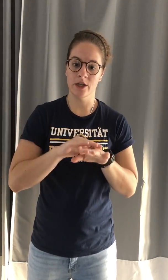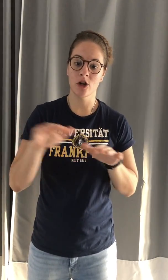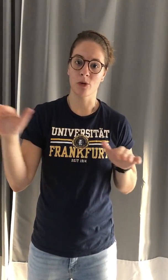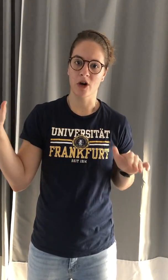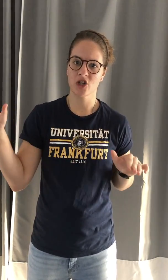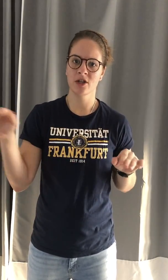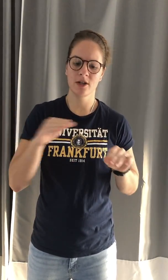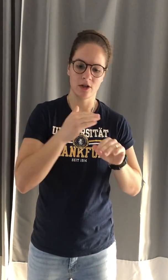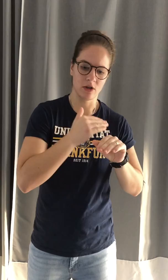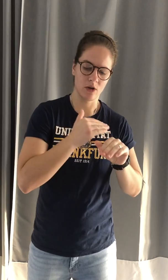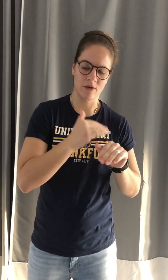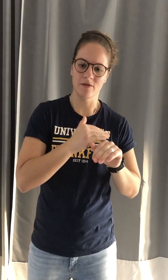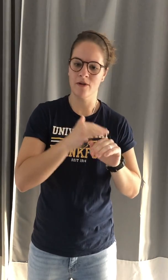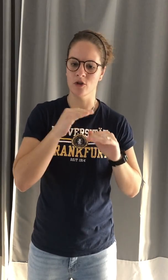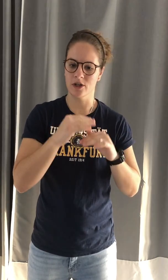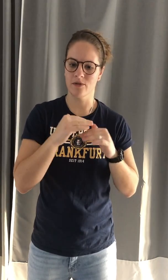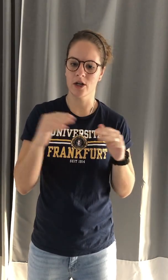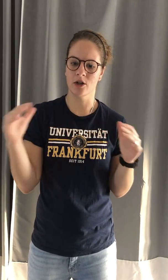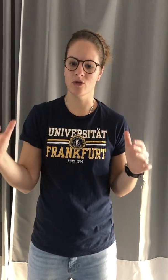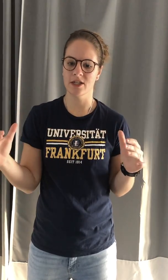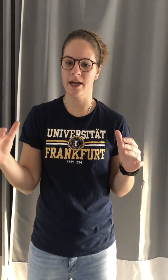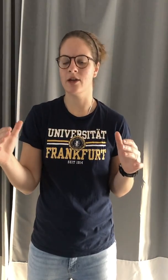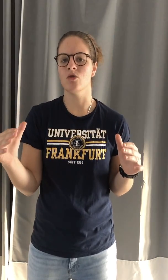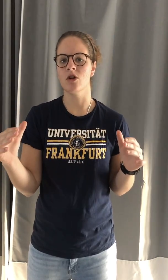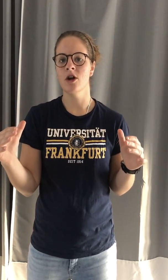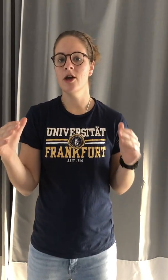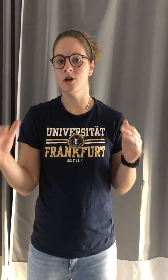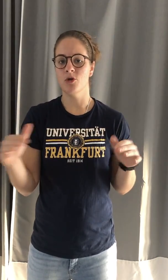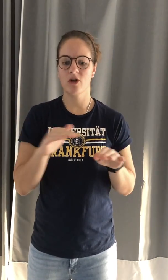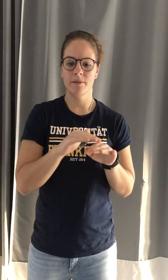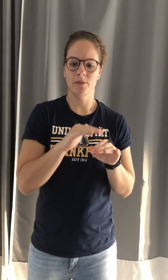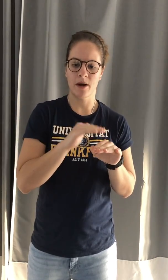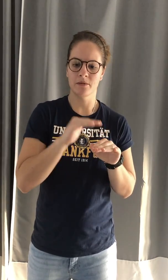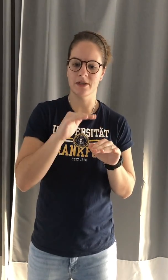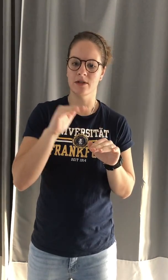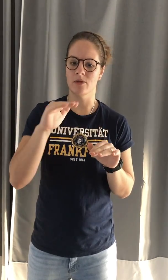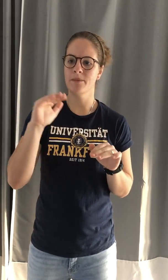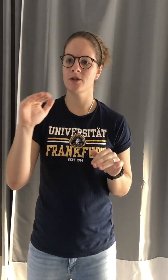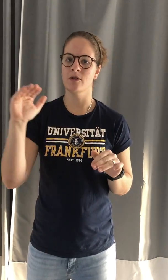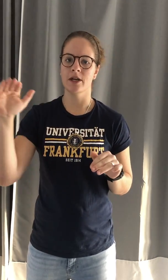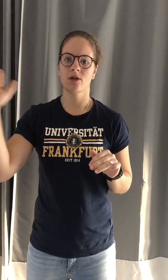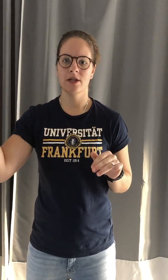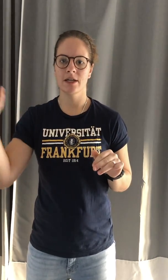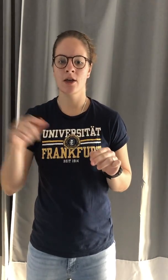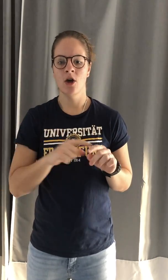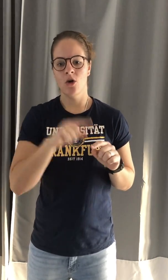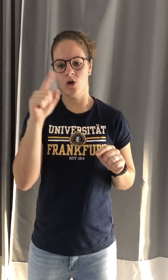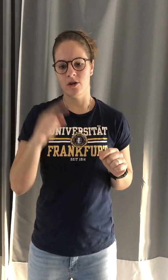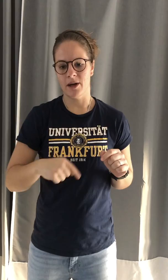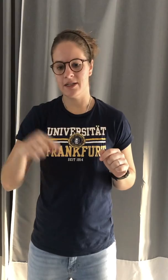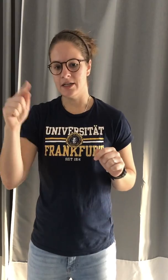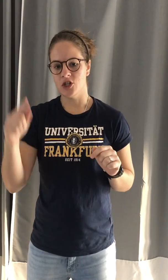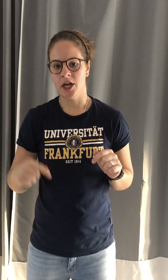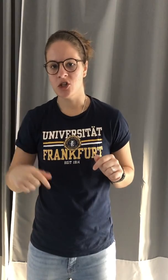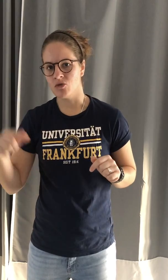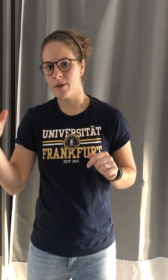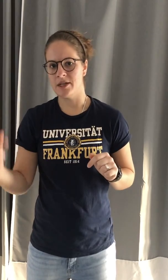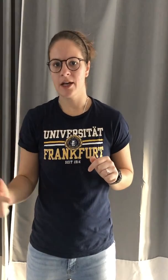linear progression, or if you've ever looked very closely at your, your program, you probably see the reps slowly increasing, or you might see a change in reps and